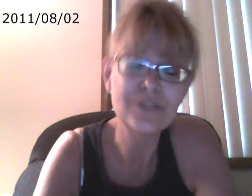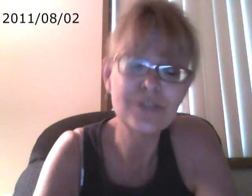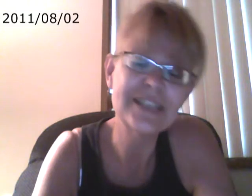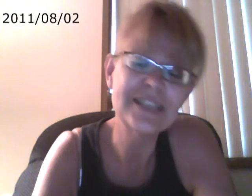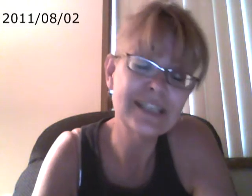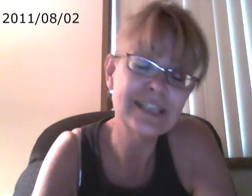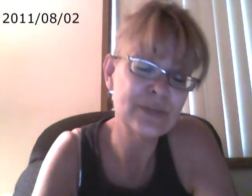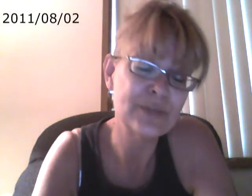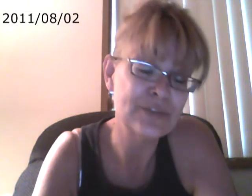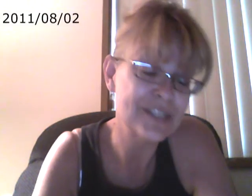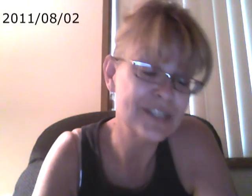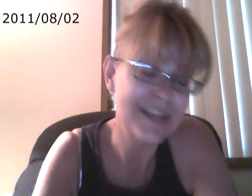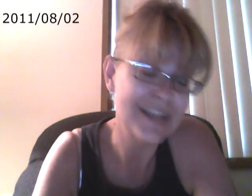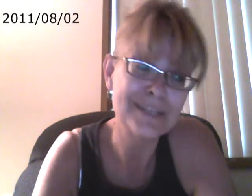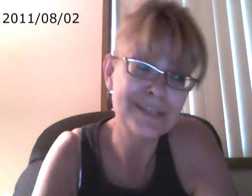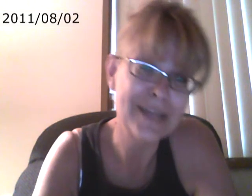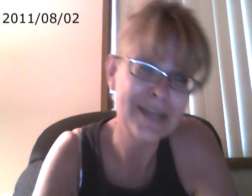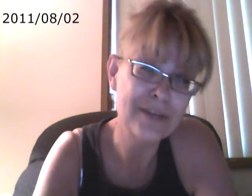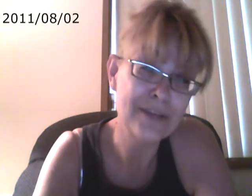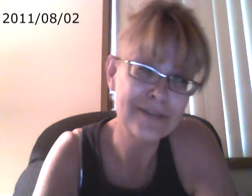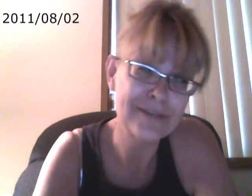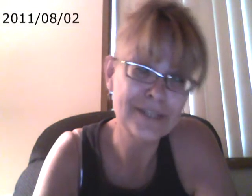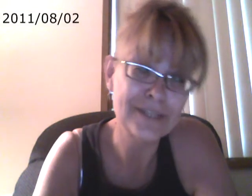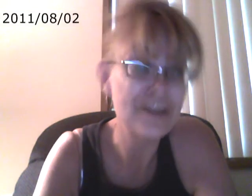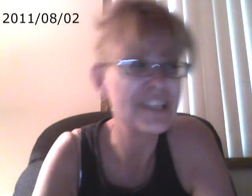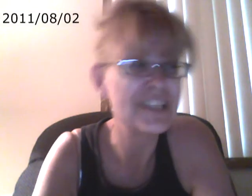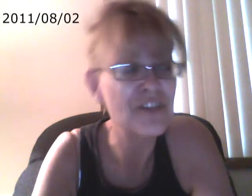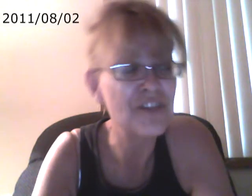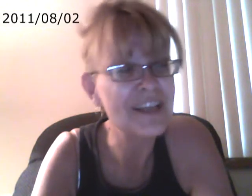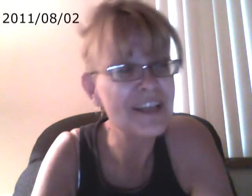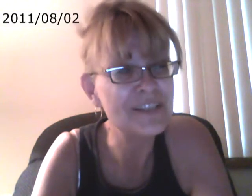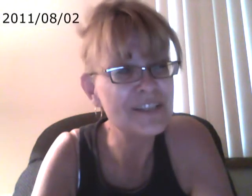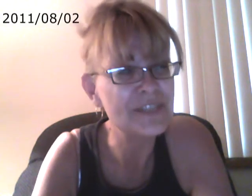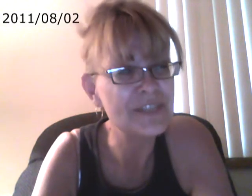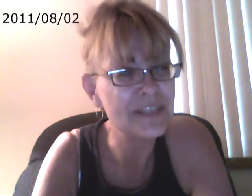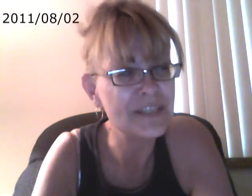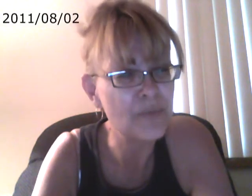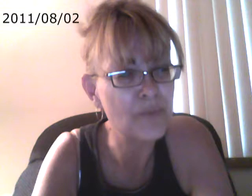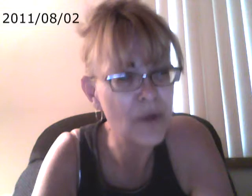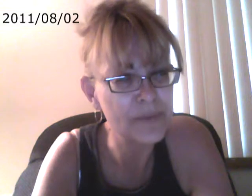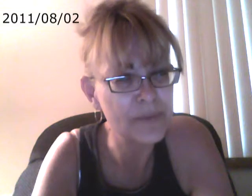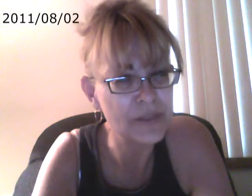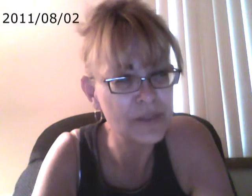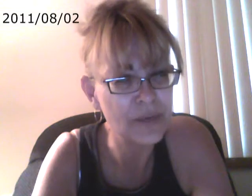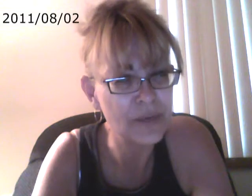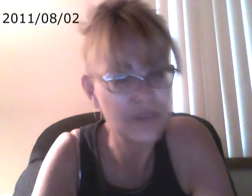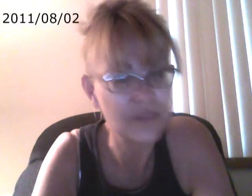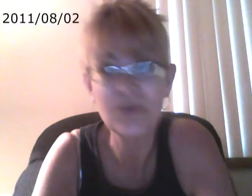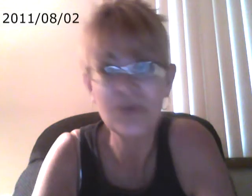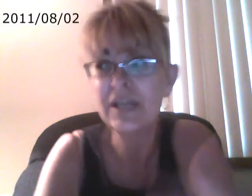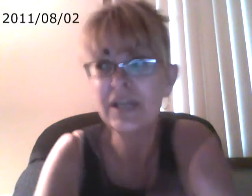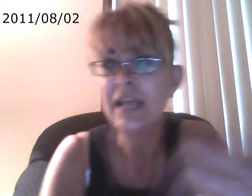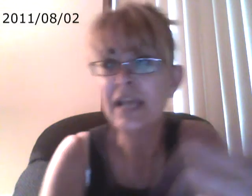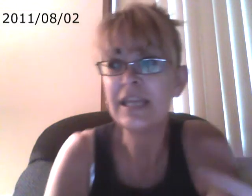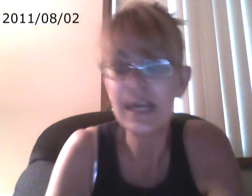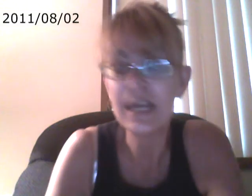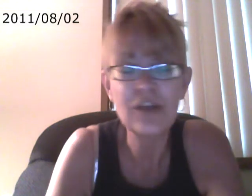have seen it out in your societies. But now that everything's crashing, it's a lot easier to see the problems that are going in the world. The economic